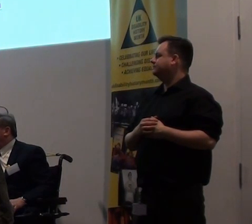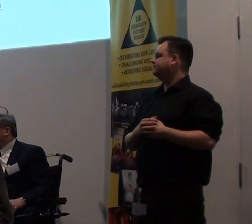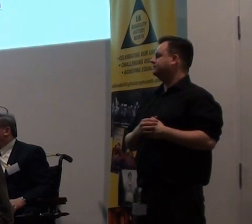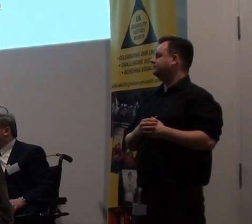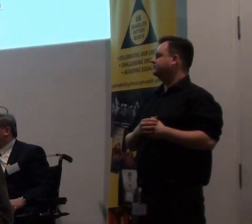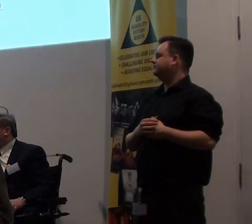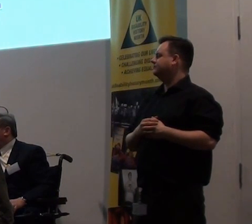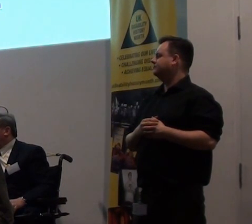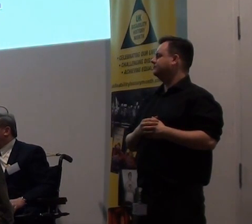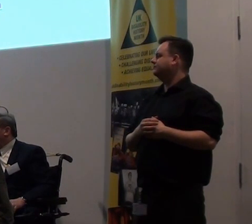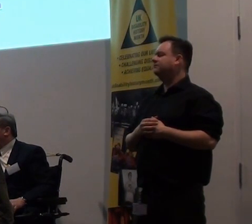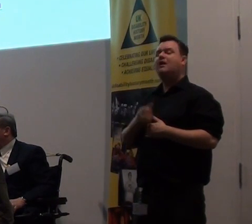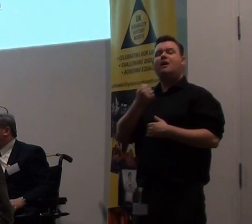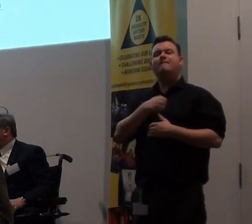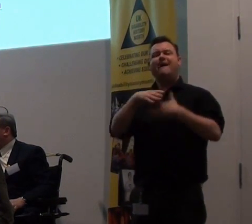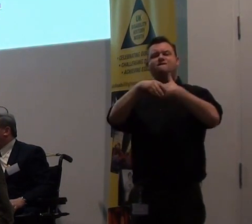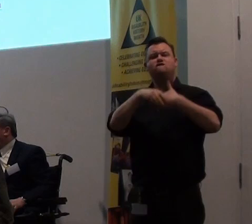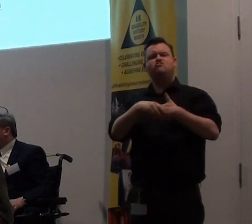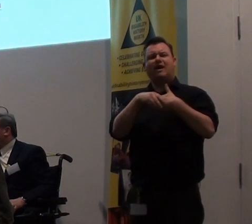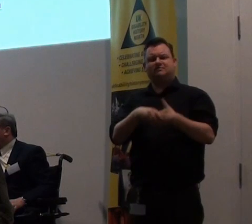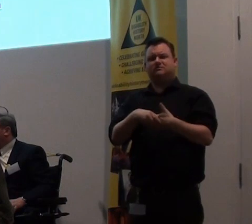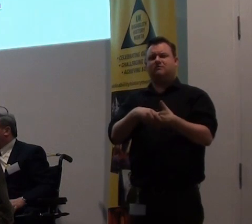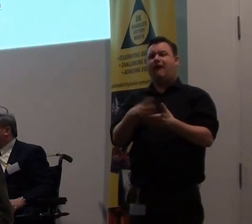risk of